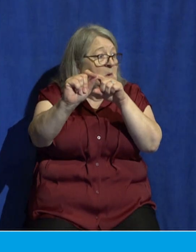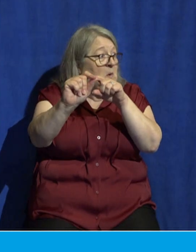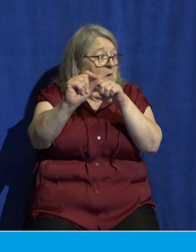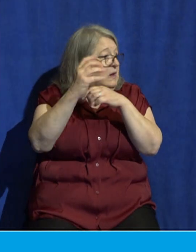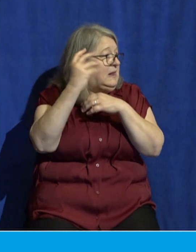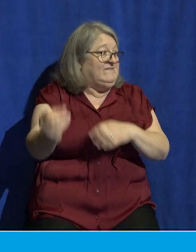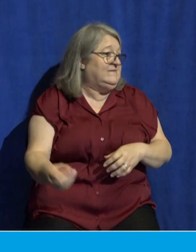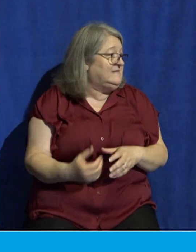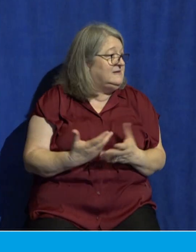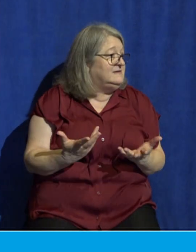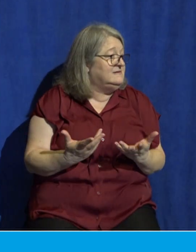Verse 16,